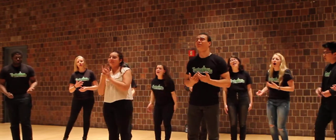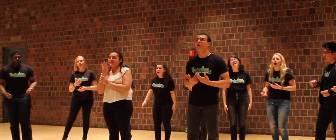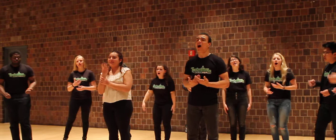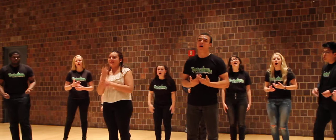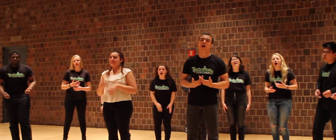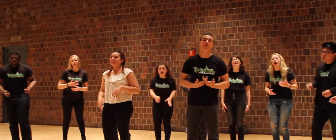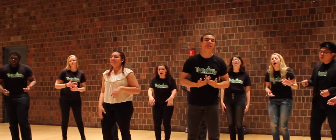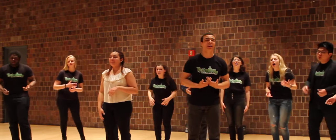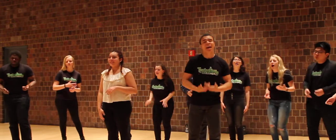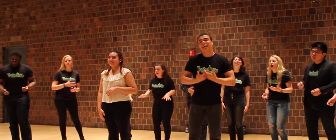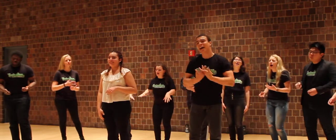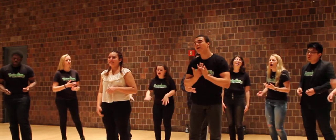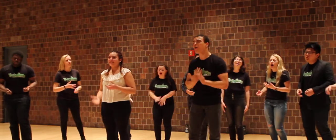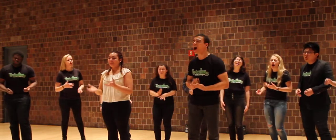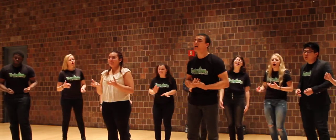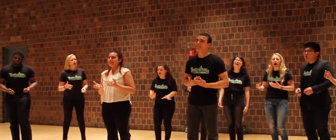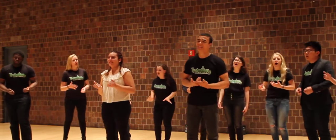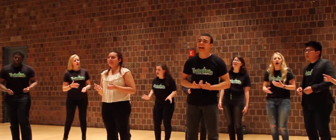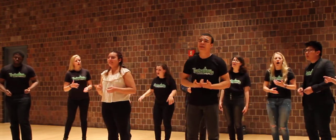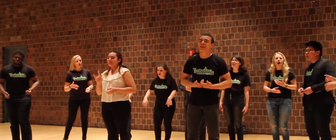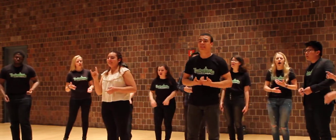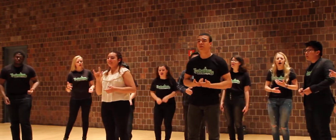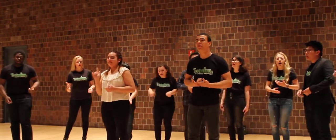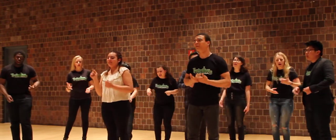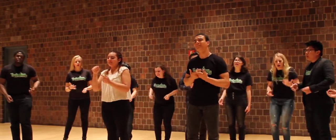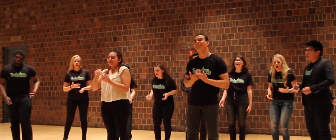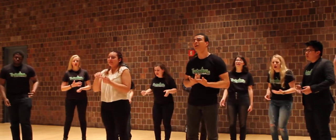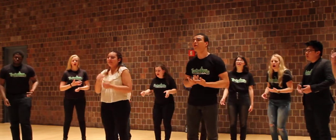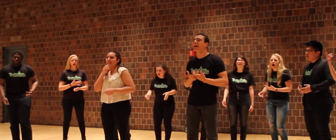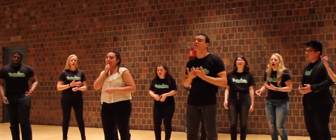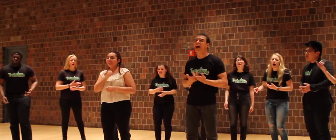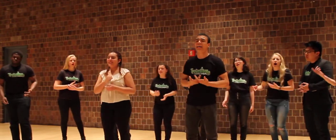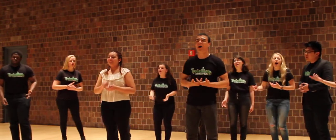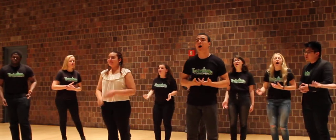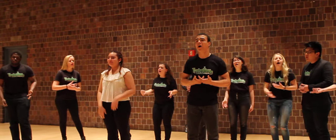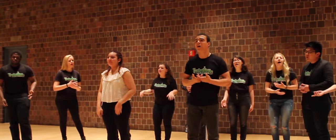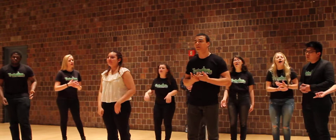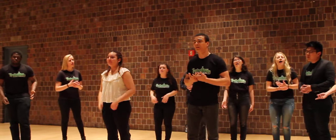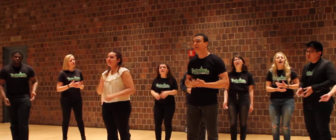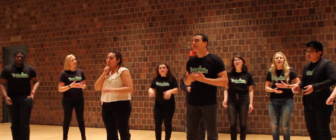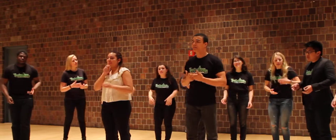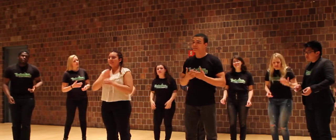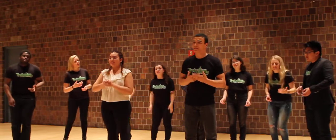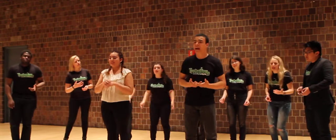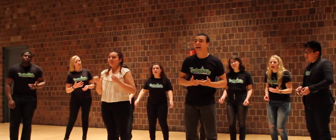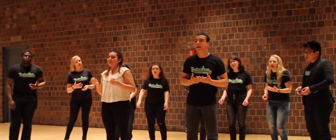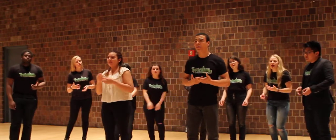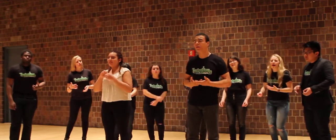grow And I wanna stay with you Till we're great old Just say you